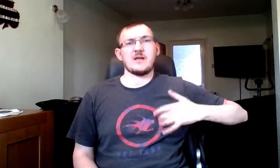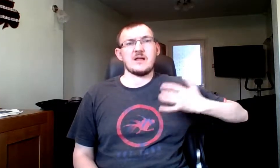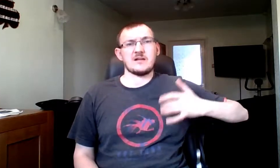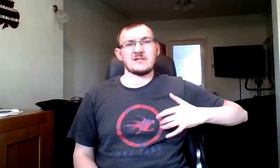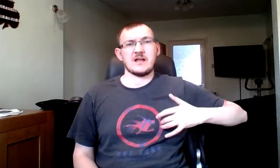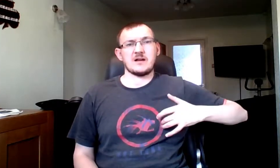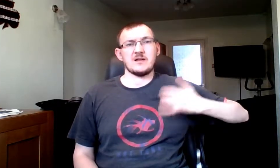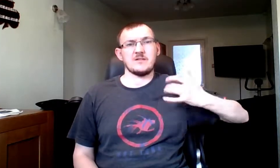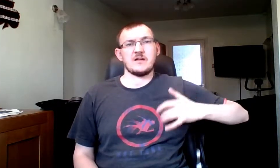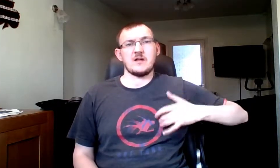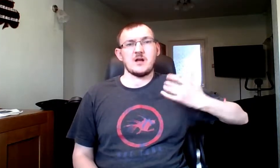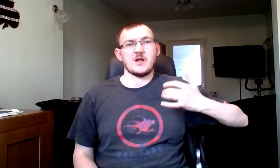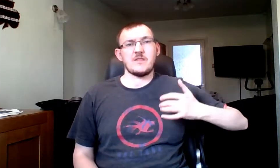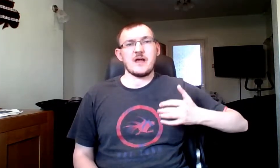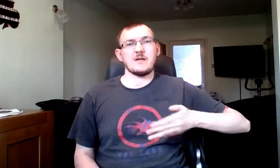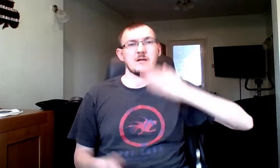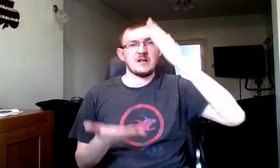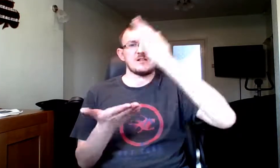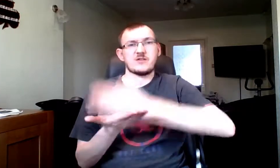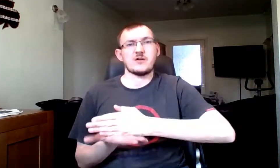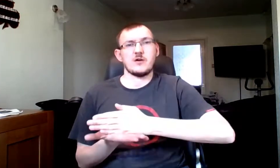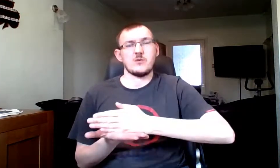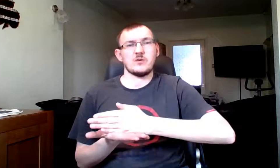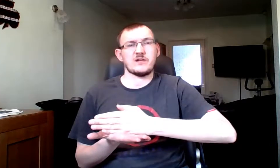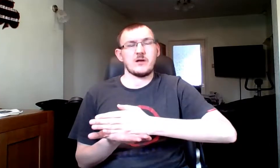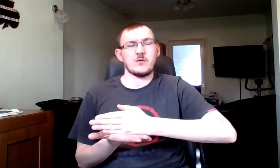it's that kind of, and then it's true, so,